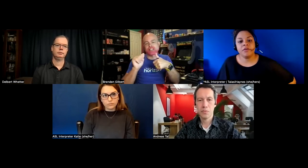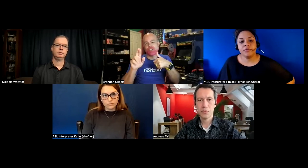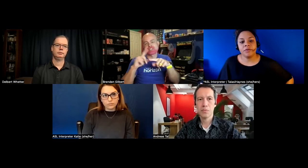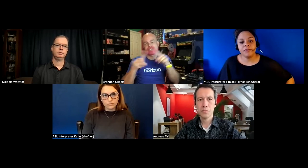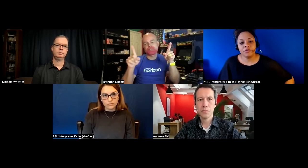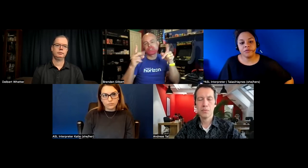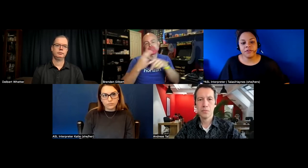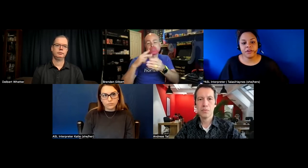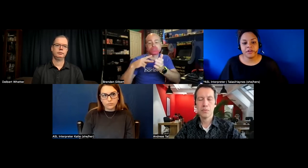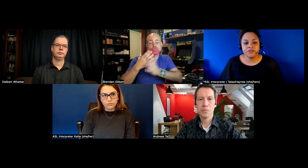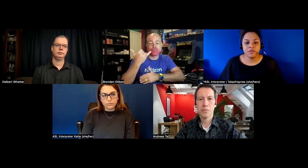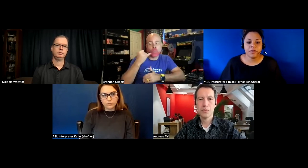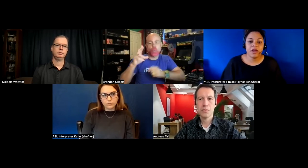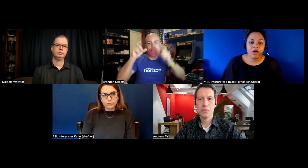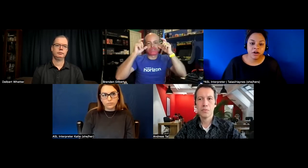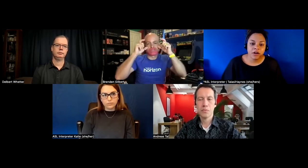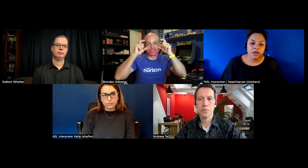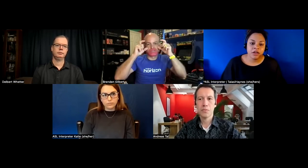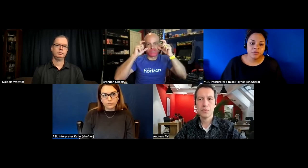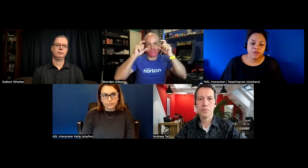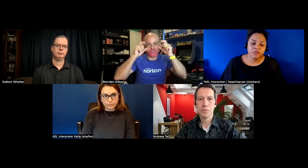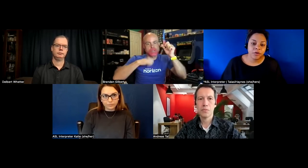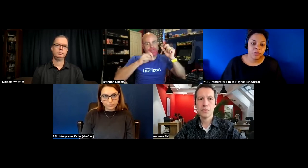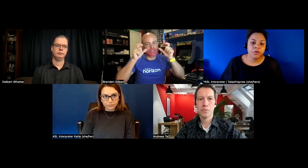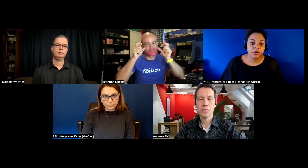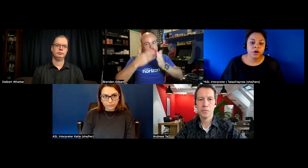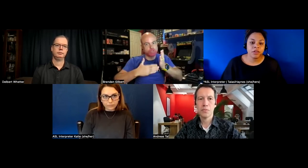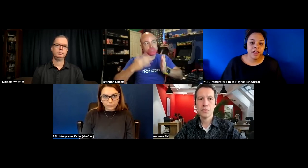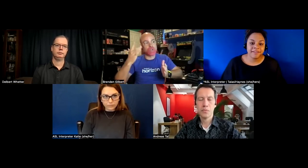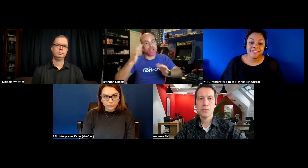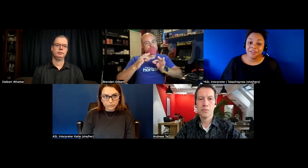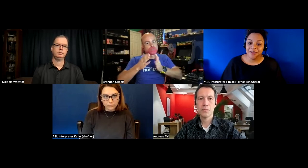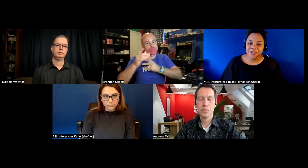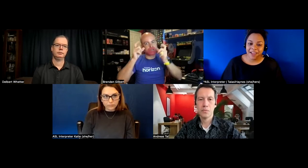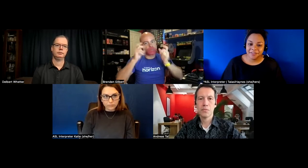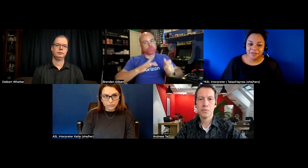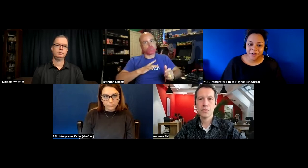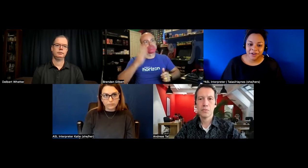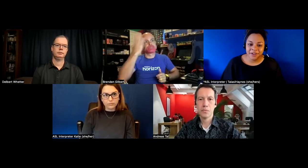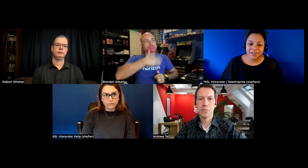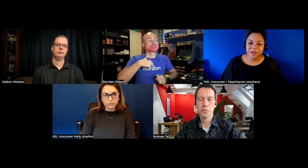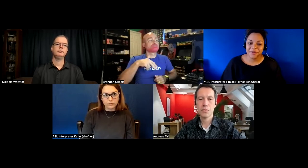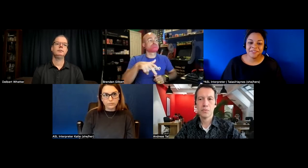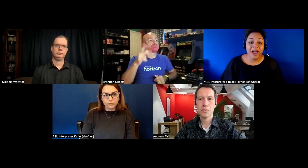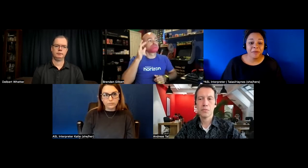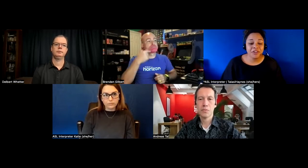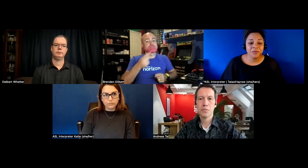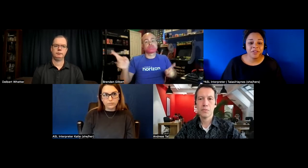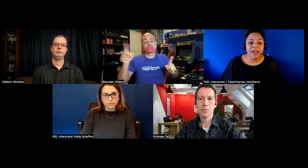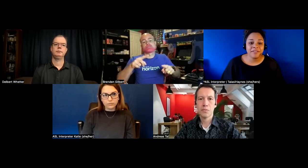i mean there's three different technologies with ar um you can use your phone or a glasses i love the glasses part uh because captioning through the glasses